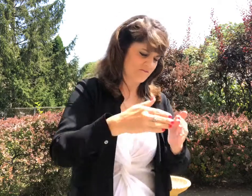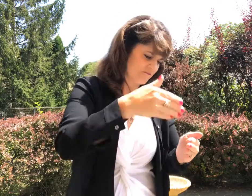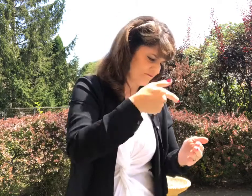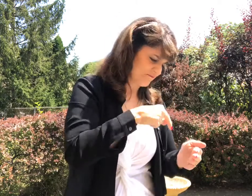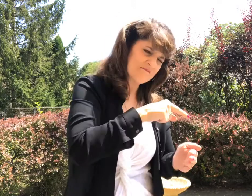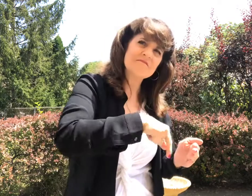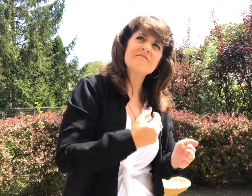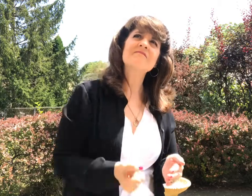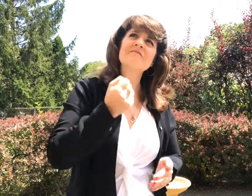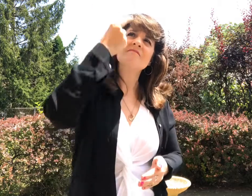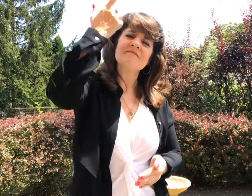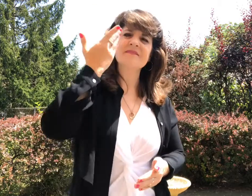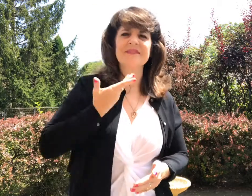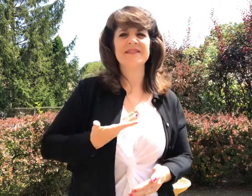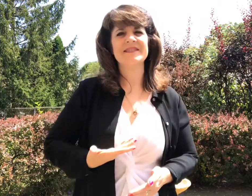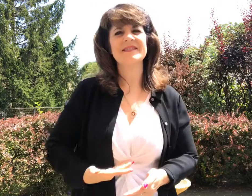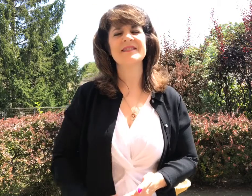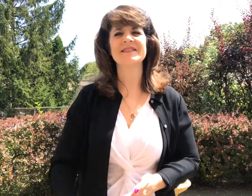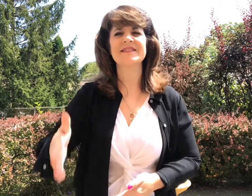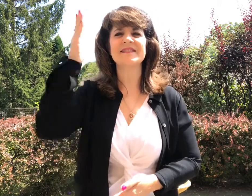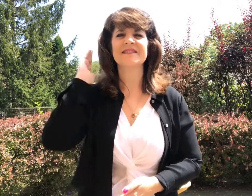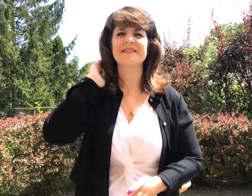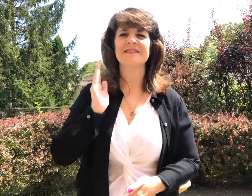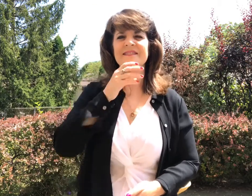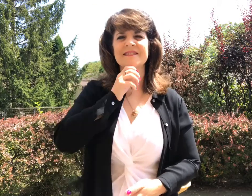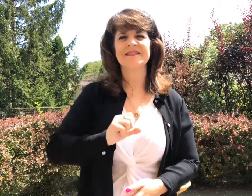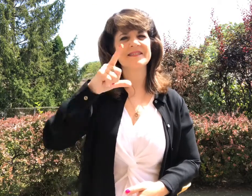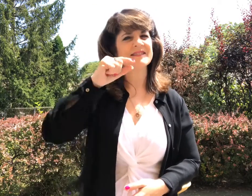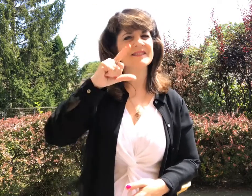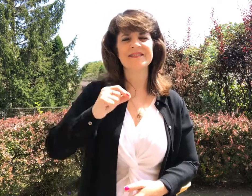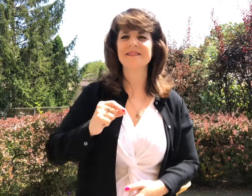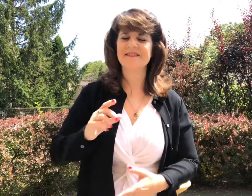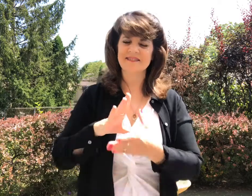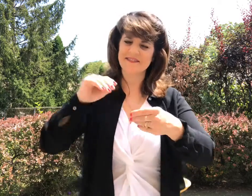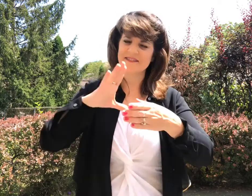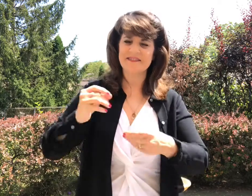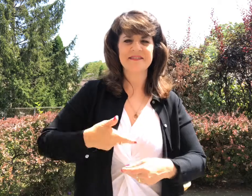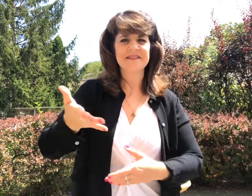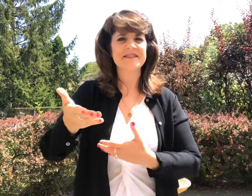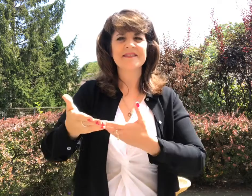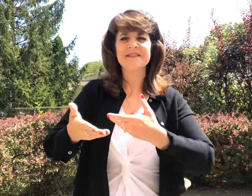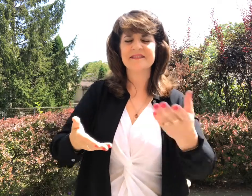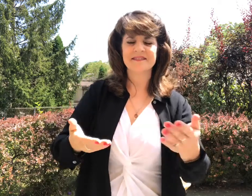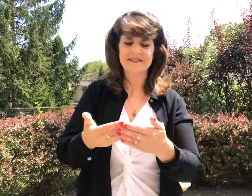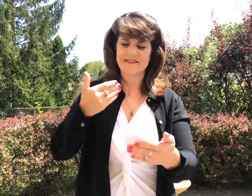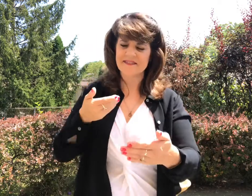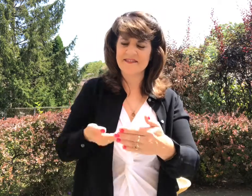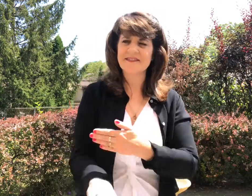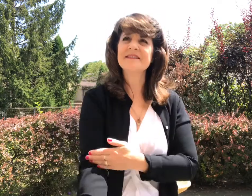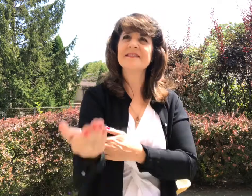really know me. Once I was 20 years old, my story got told. Before the morning sun, when life